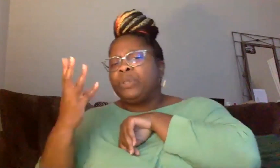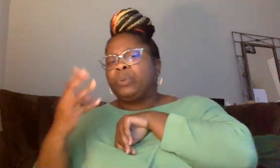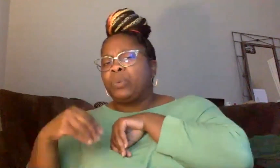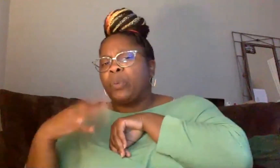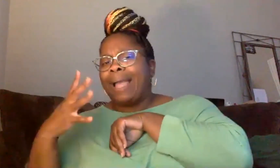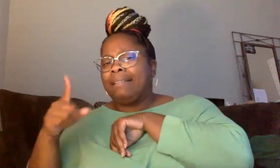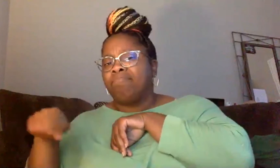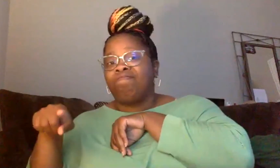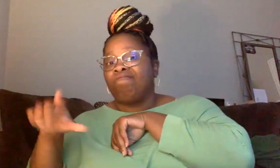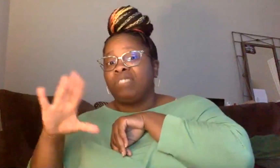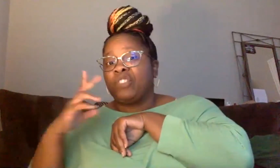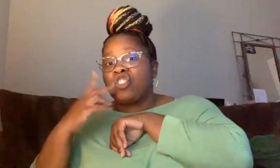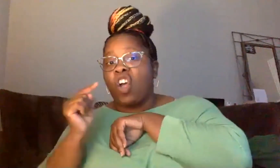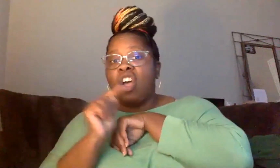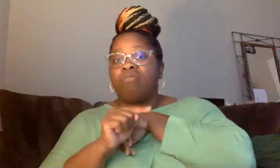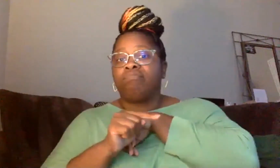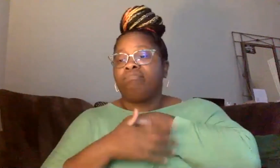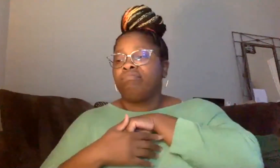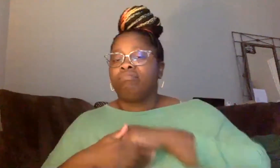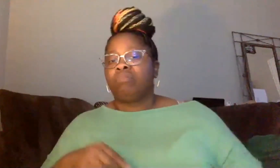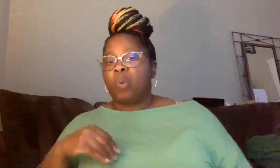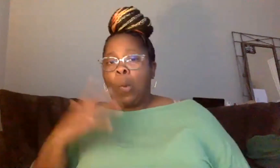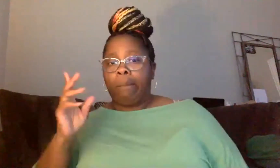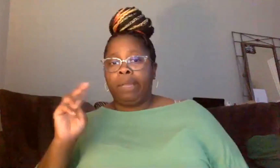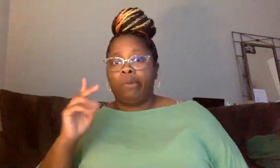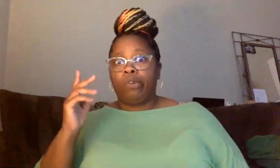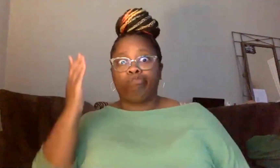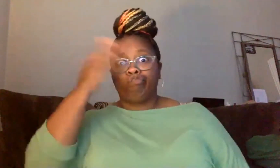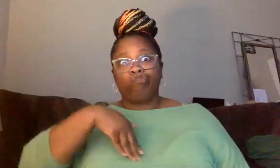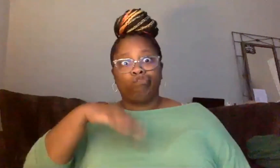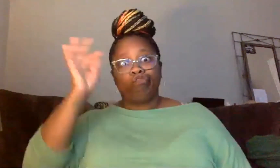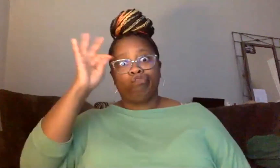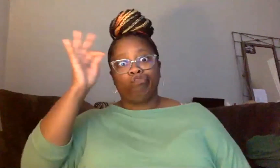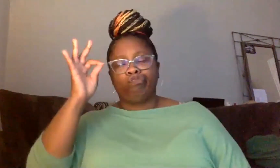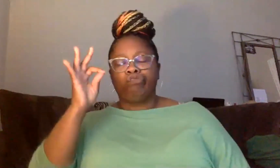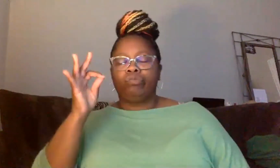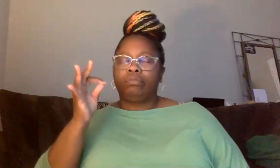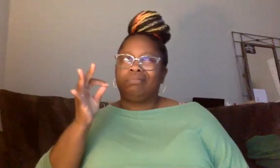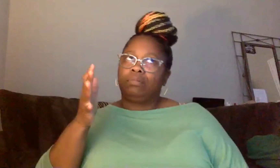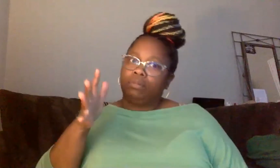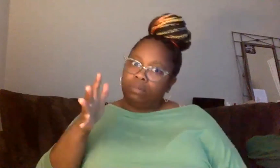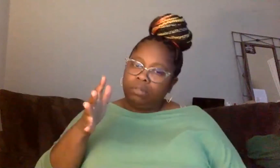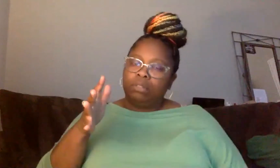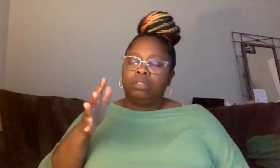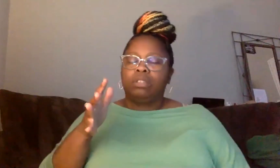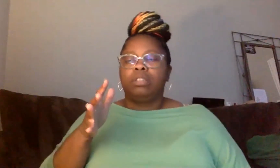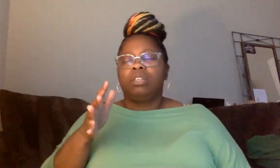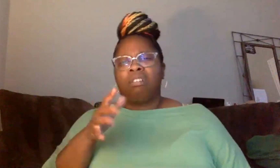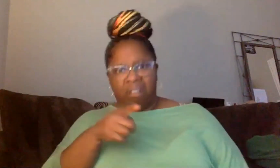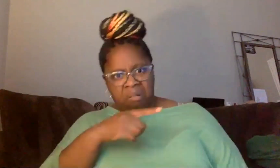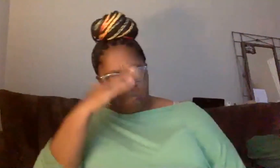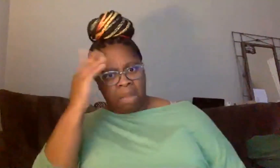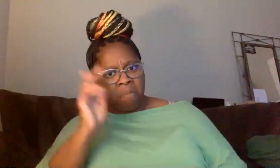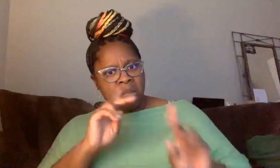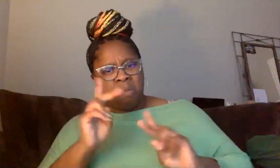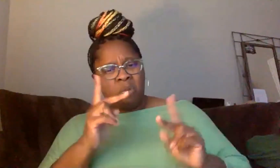never saw that most white people had no idea kind of that those kinds of conditions,